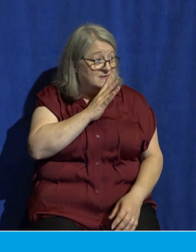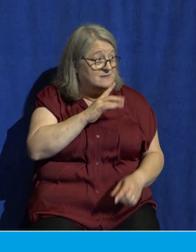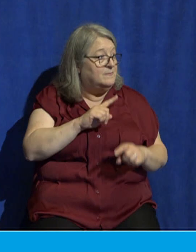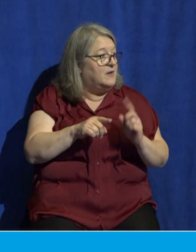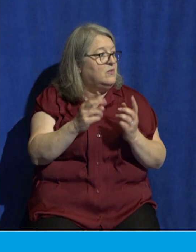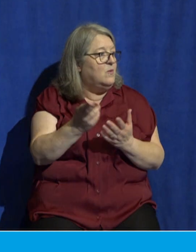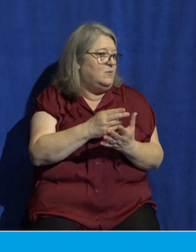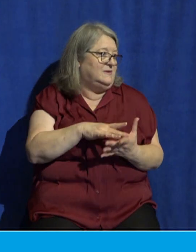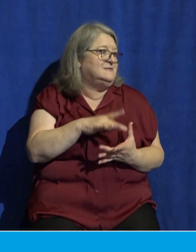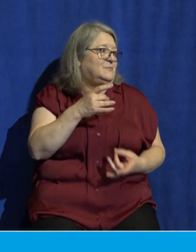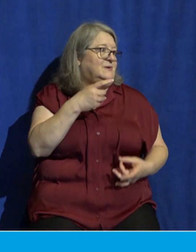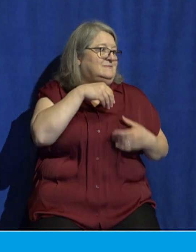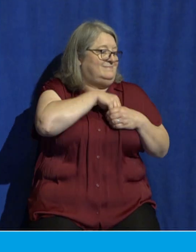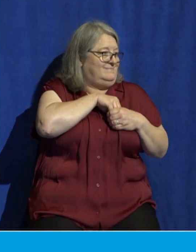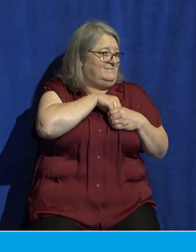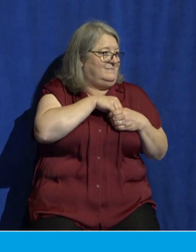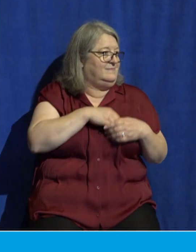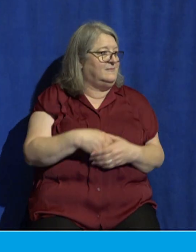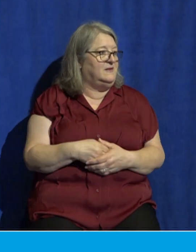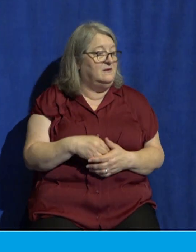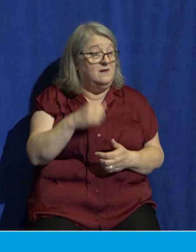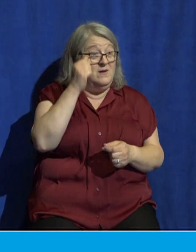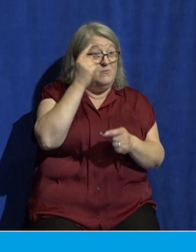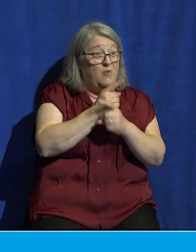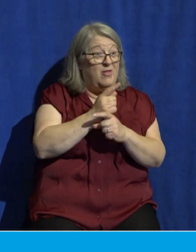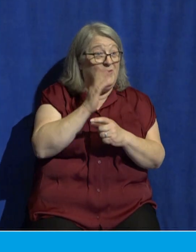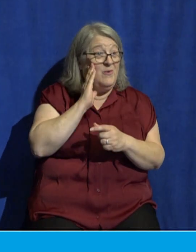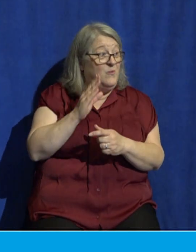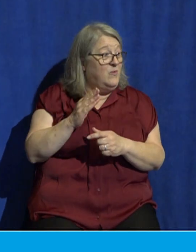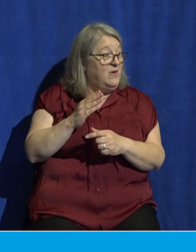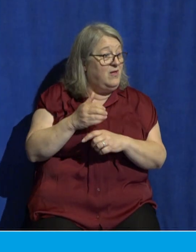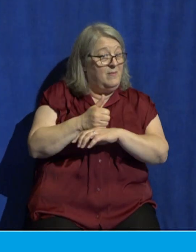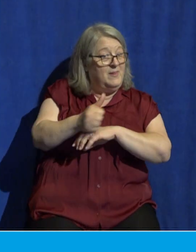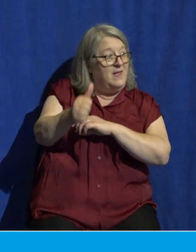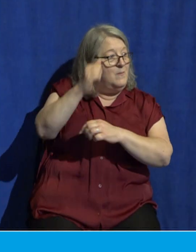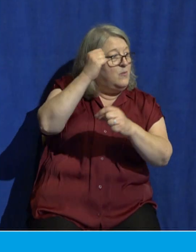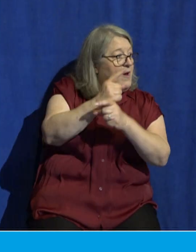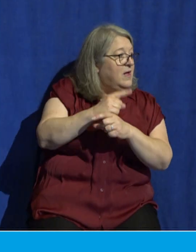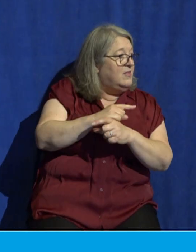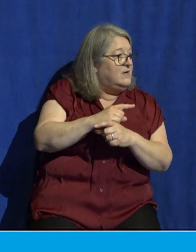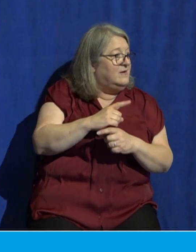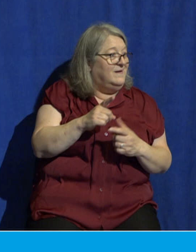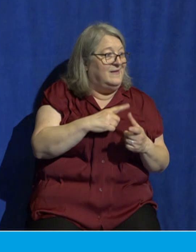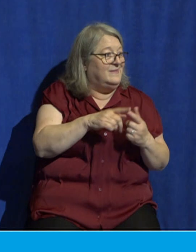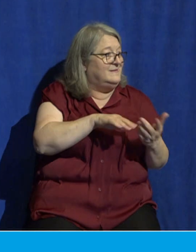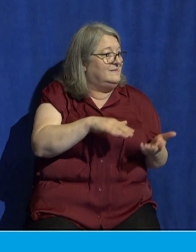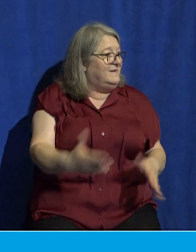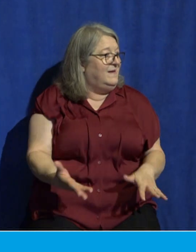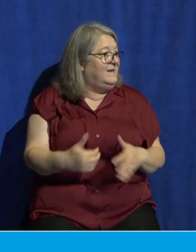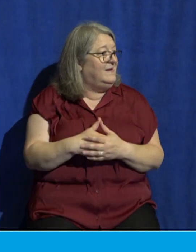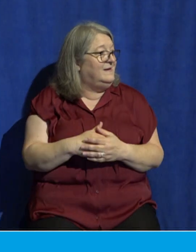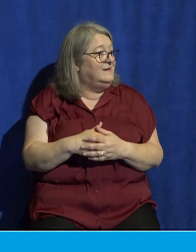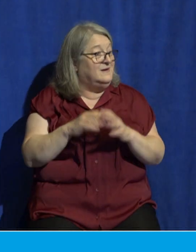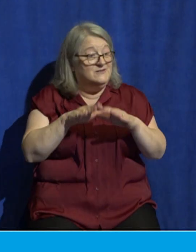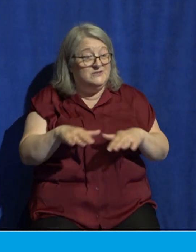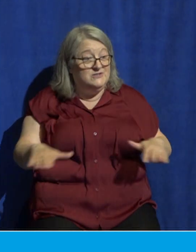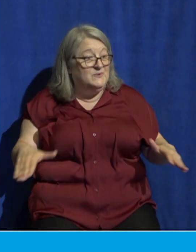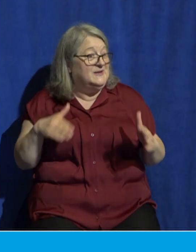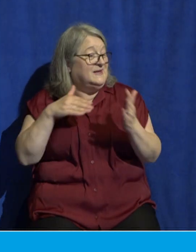And brother will deliver brother over to death, and the father his child, and children will rise against parents and have them put to death.